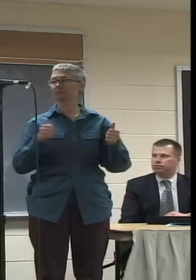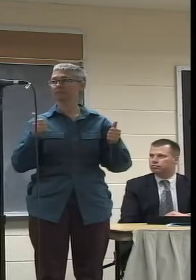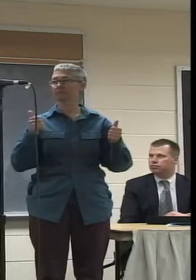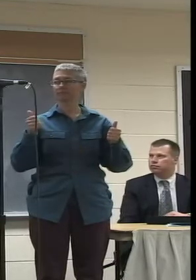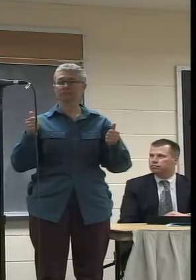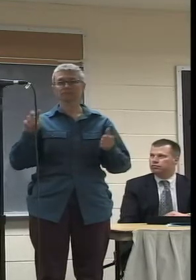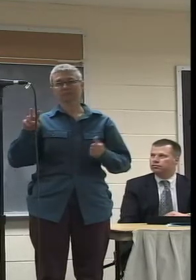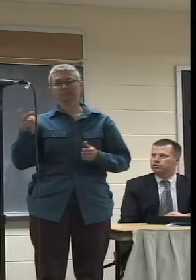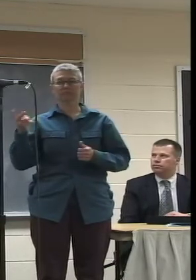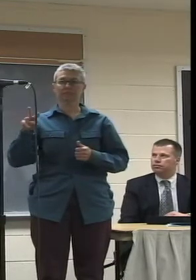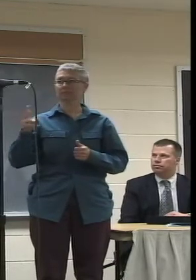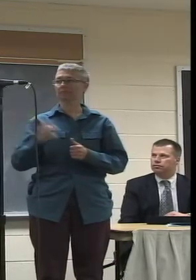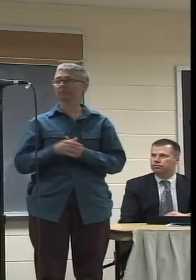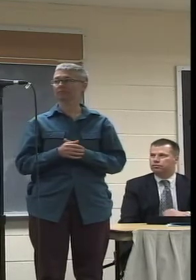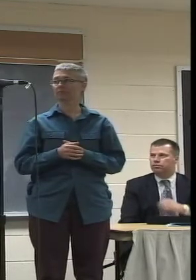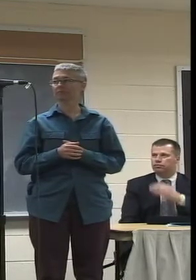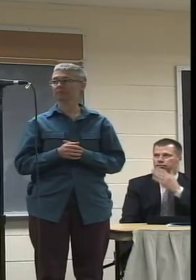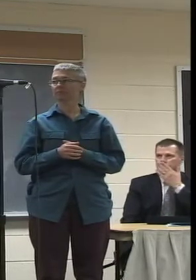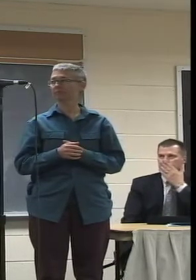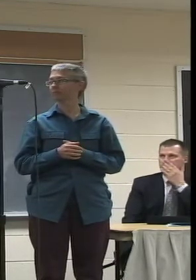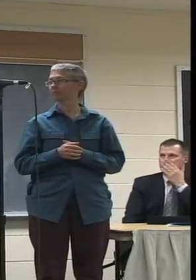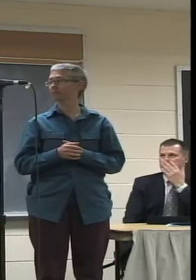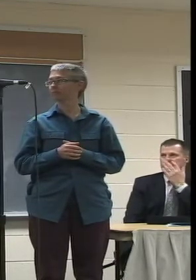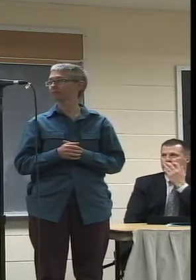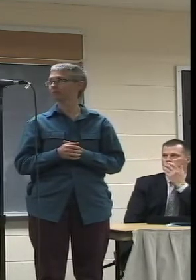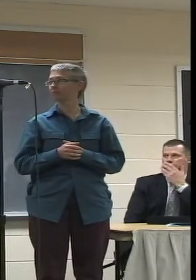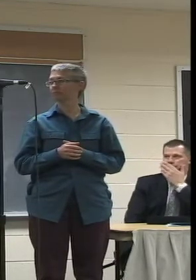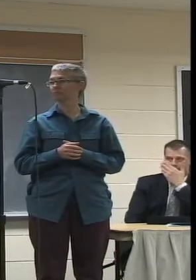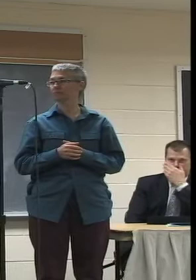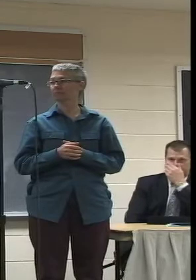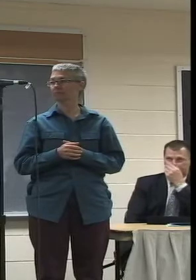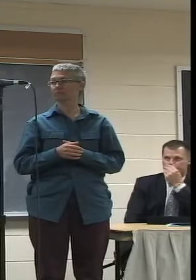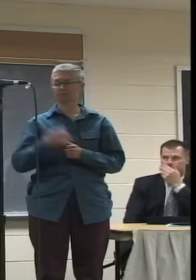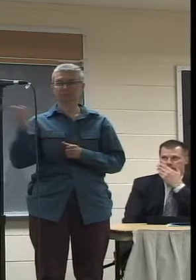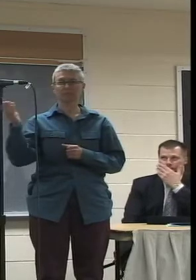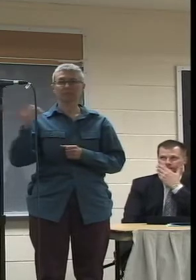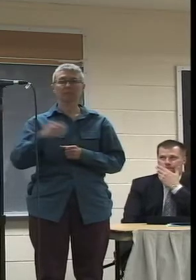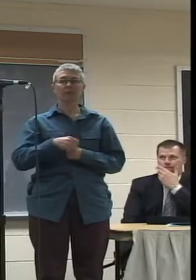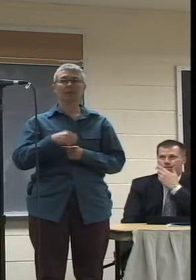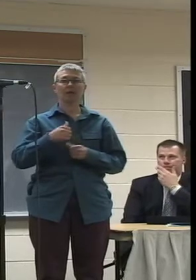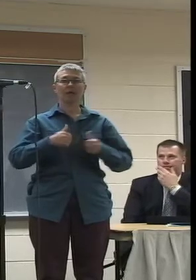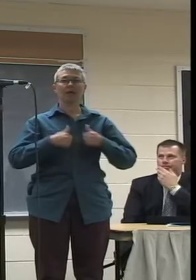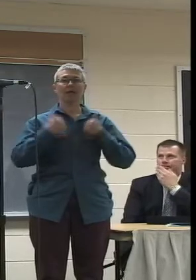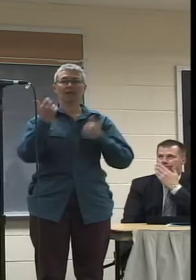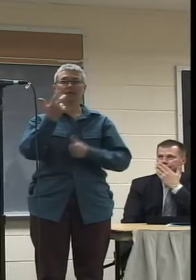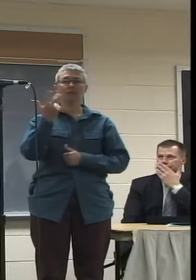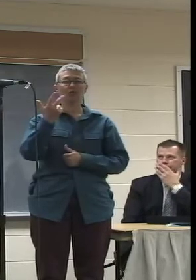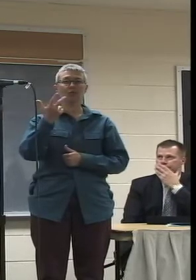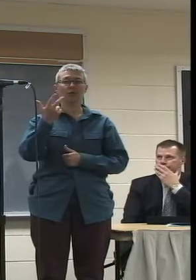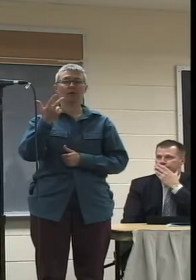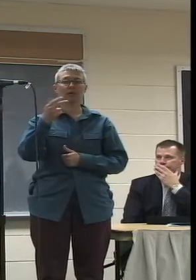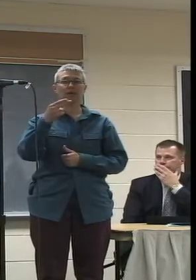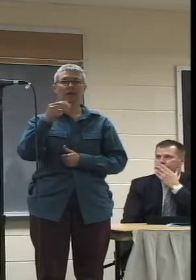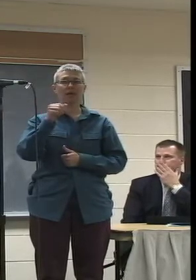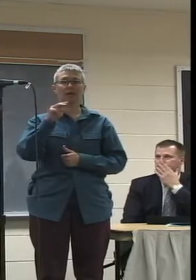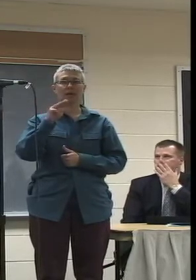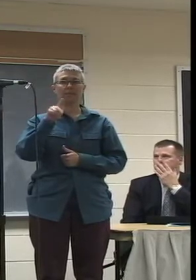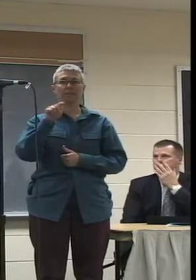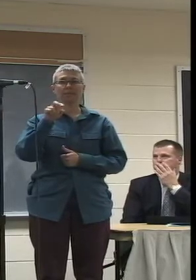you then. Perfect. I'm sorry, I thought he was first. Go ahead, Jonathan. Okay. 3 Hampton Avenue in North Hampton.